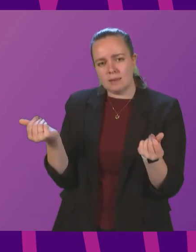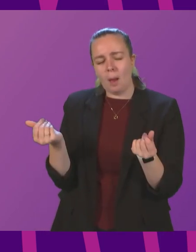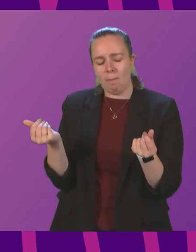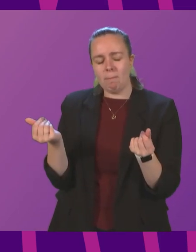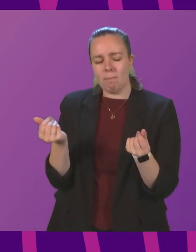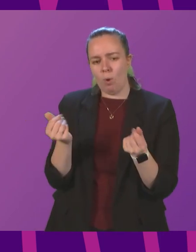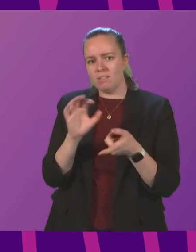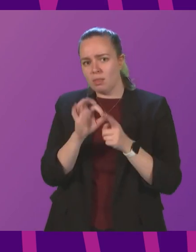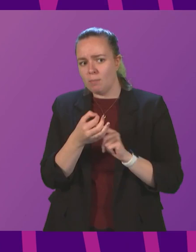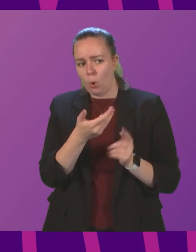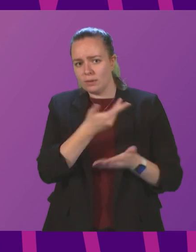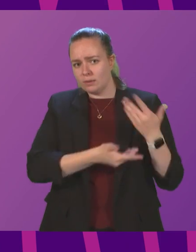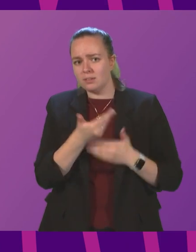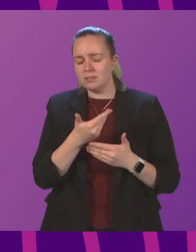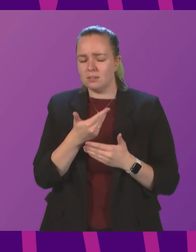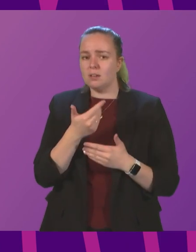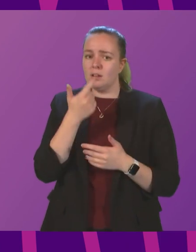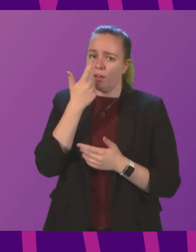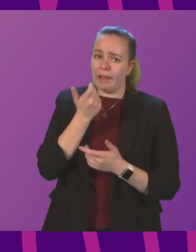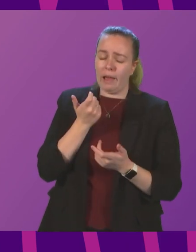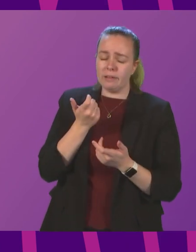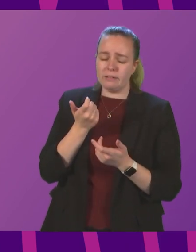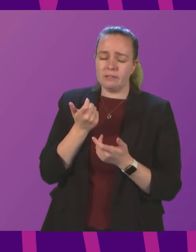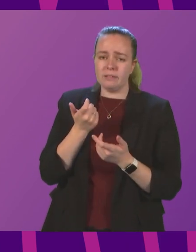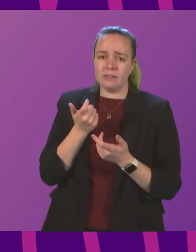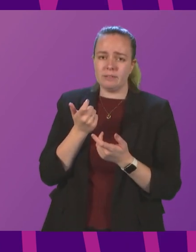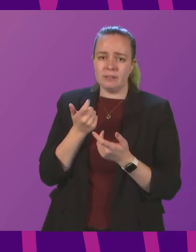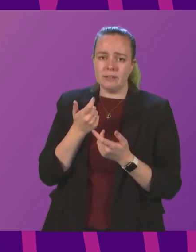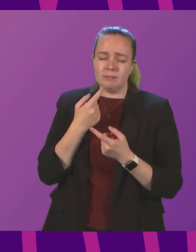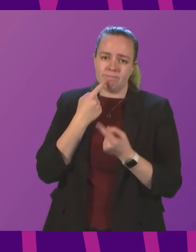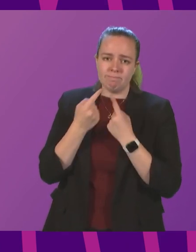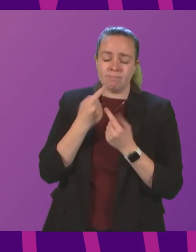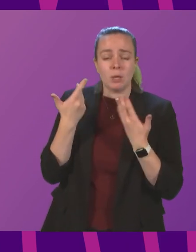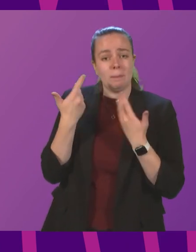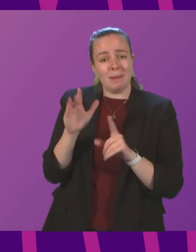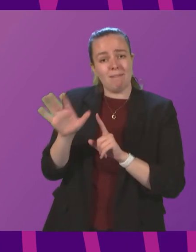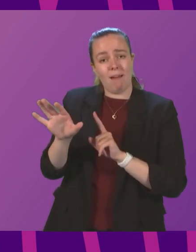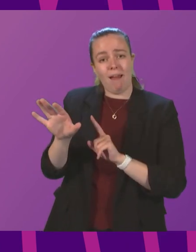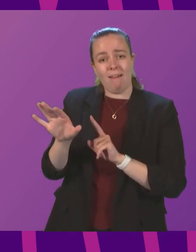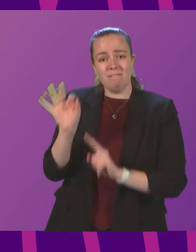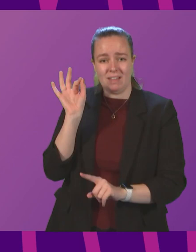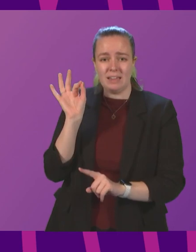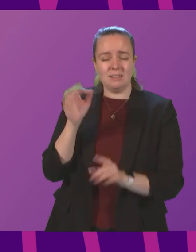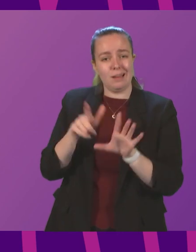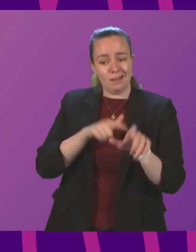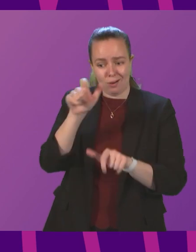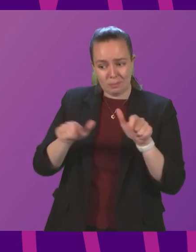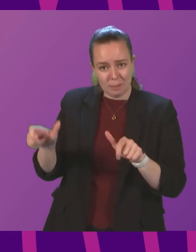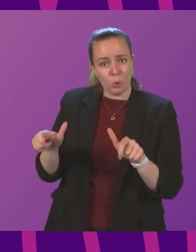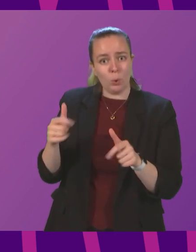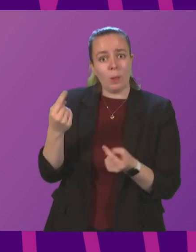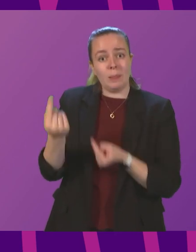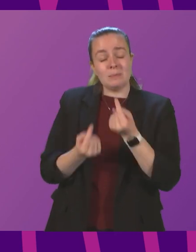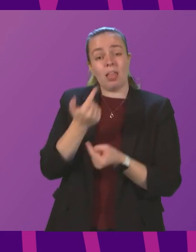Mr Coffey puts to me can be addressed by the fact that we did invite young people who were